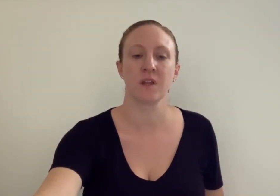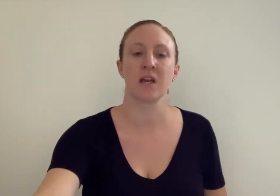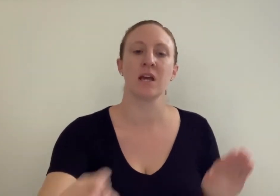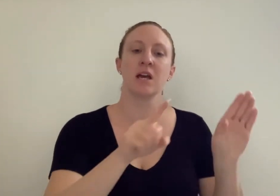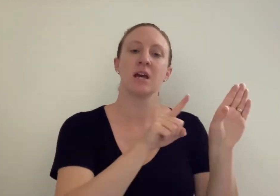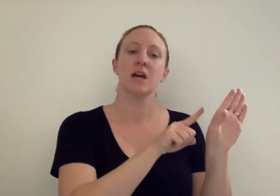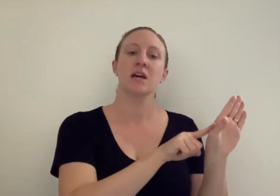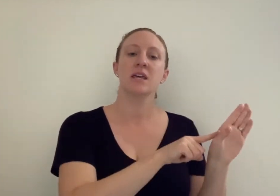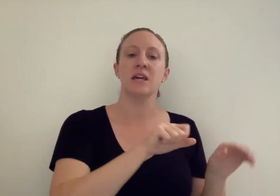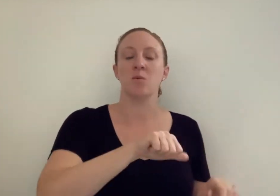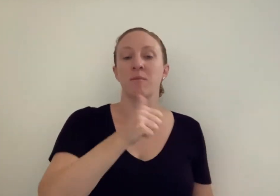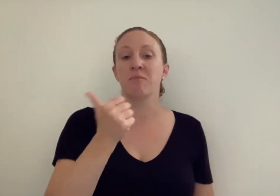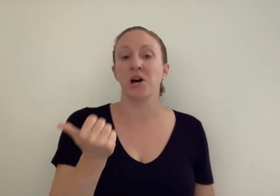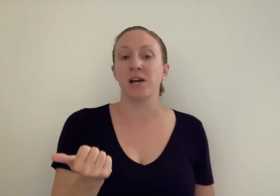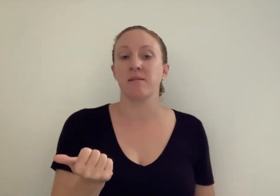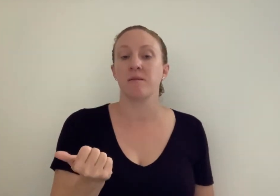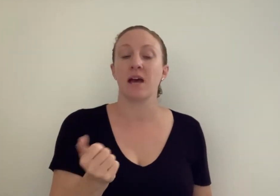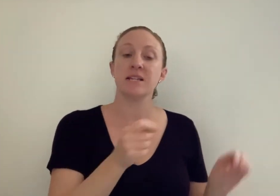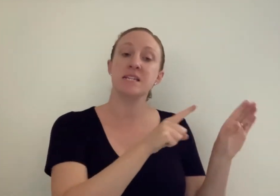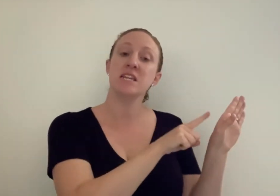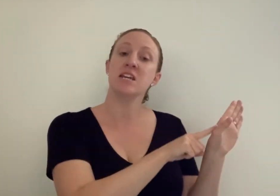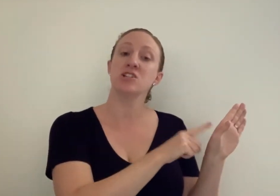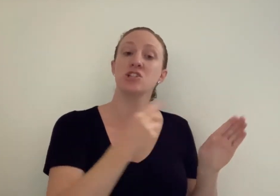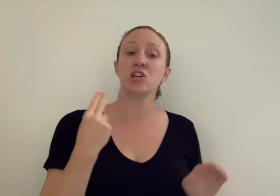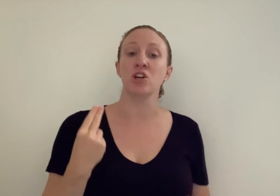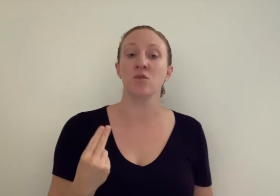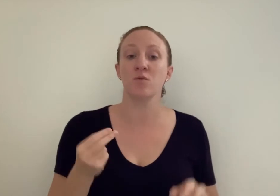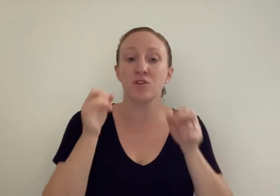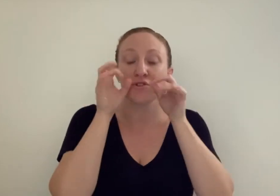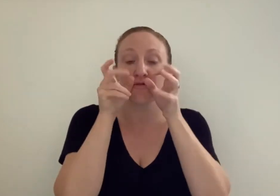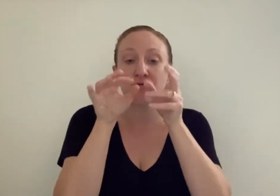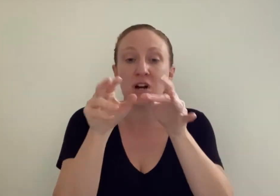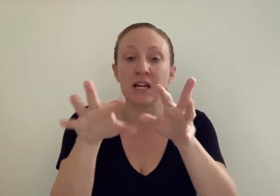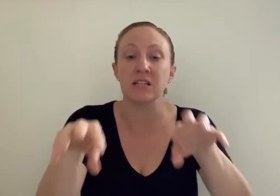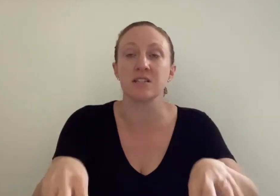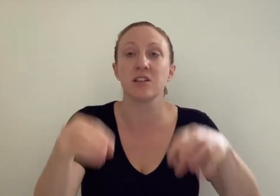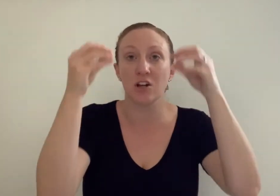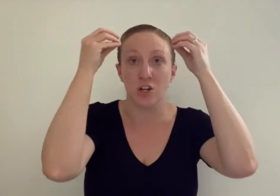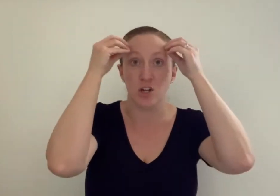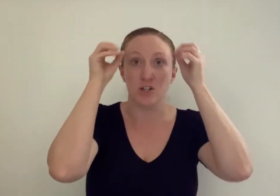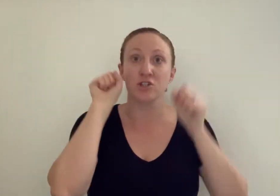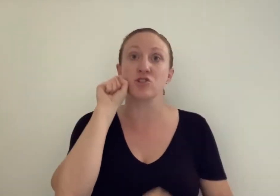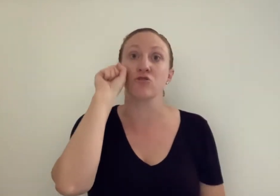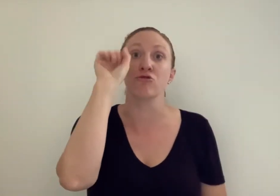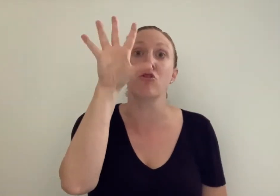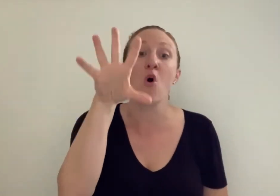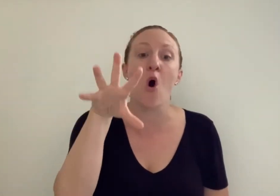A year went by and in year two, the dragons learned to roar.